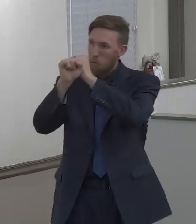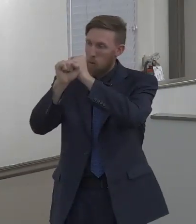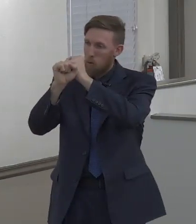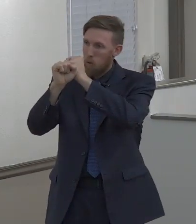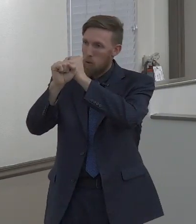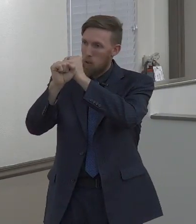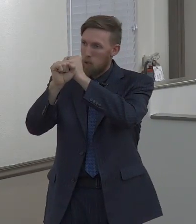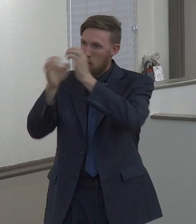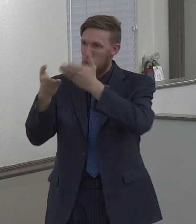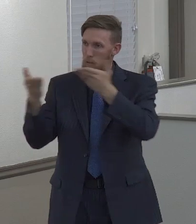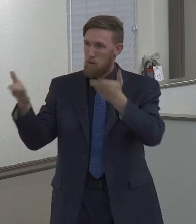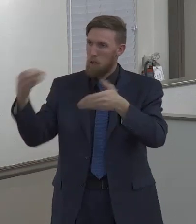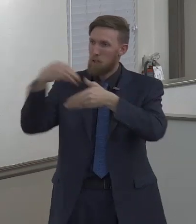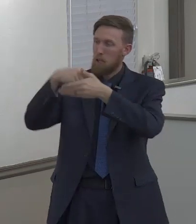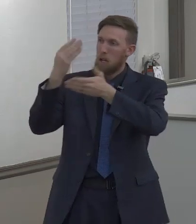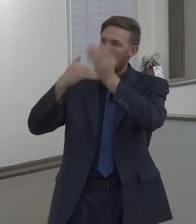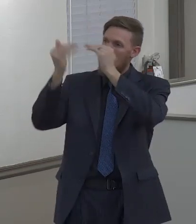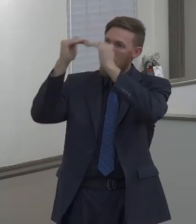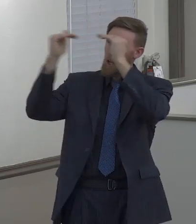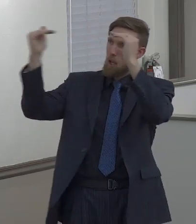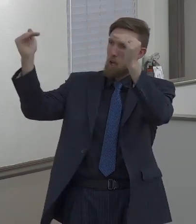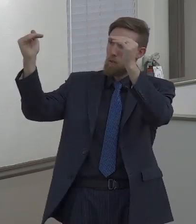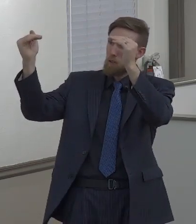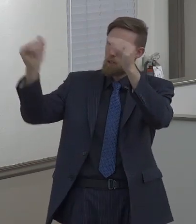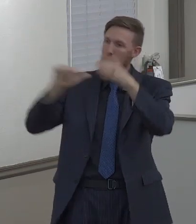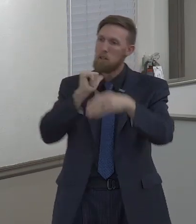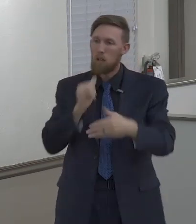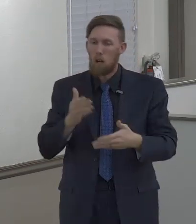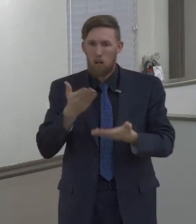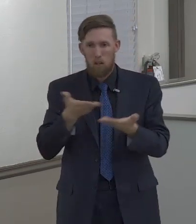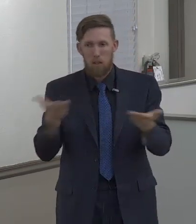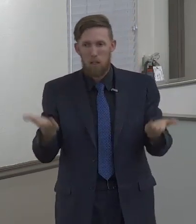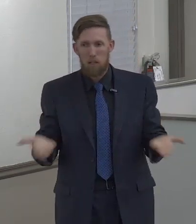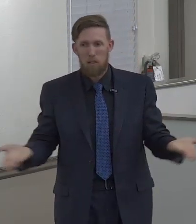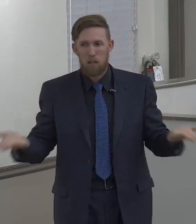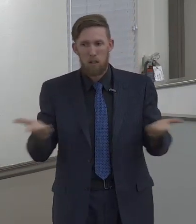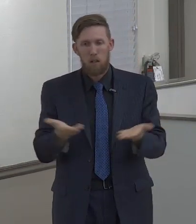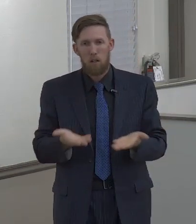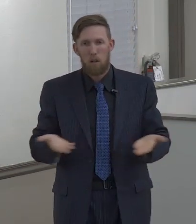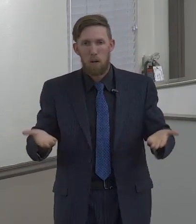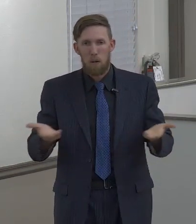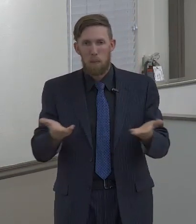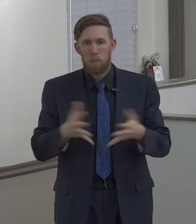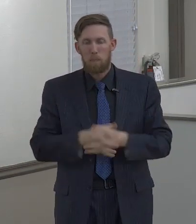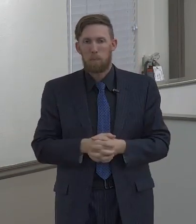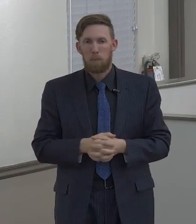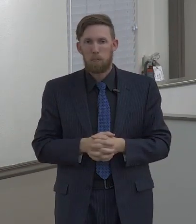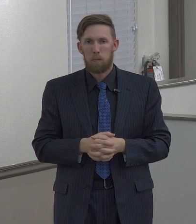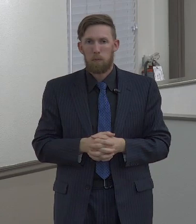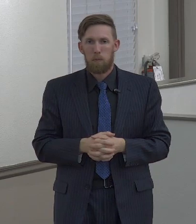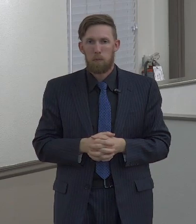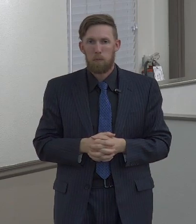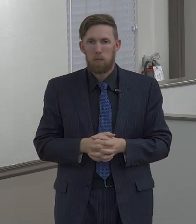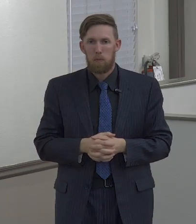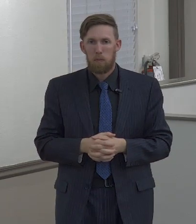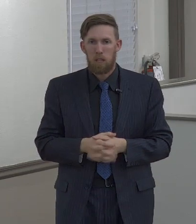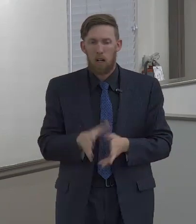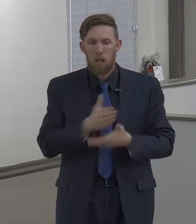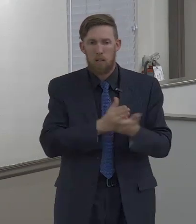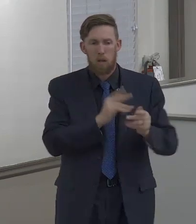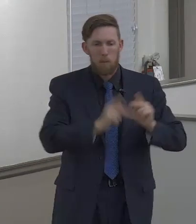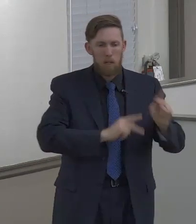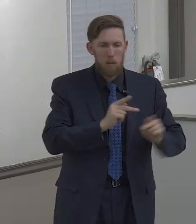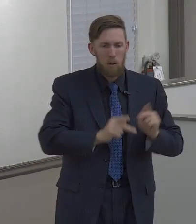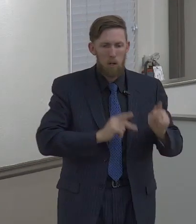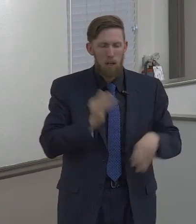to set our affection upon things above, not on things on the earth. There are people that, they